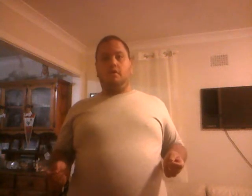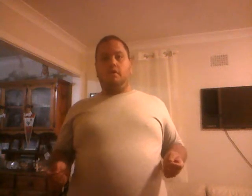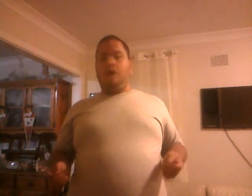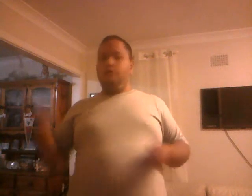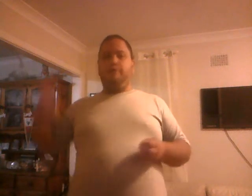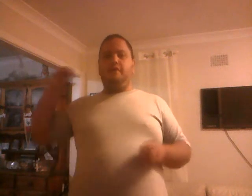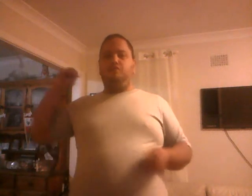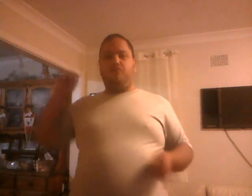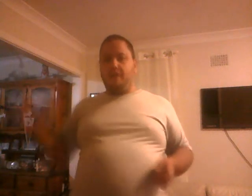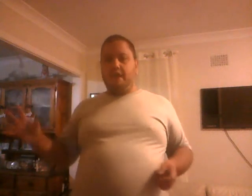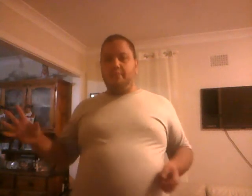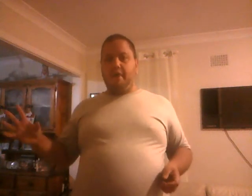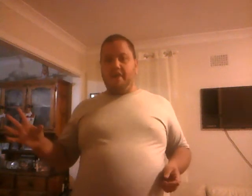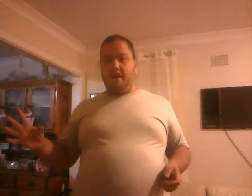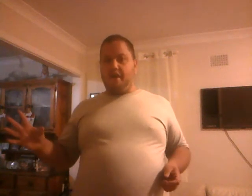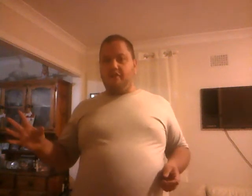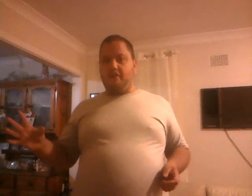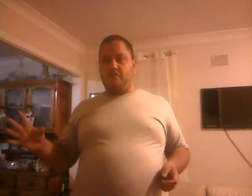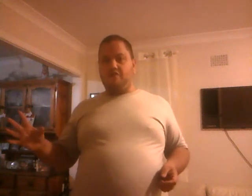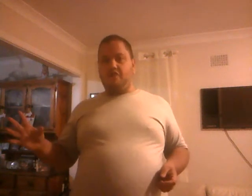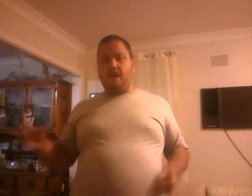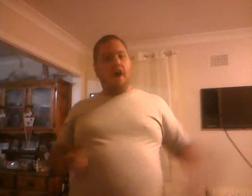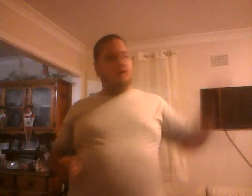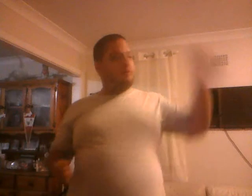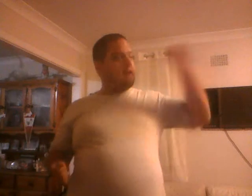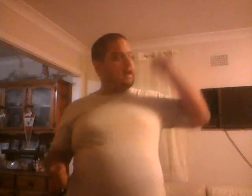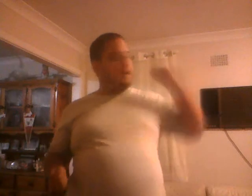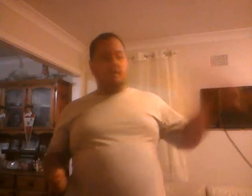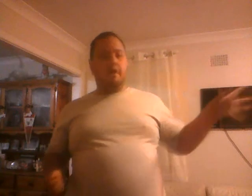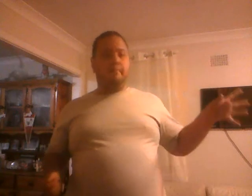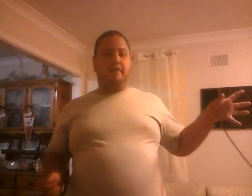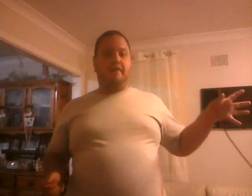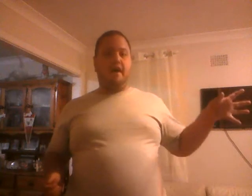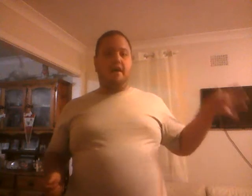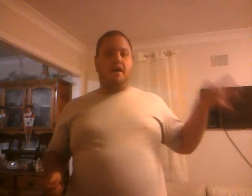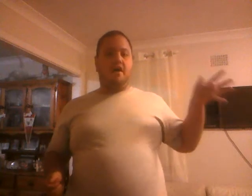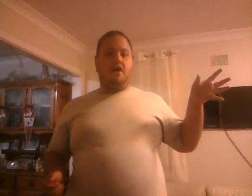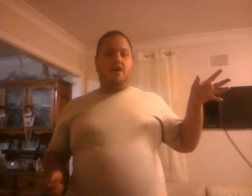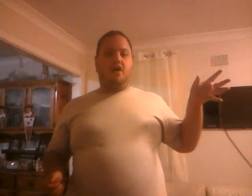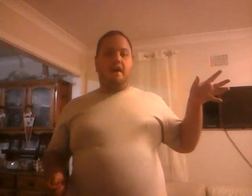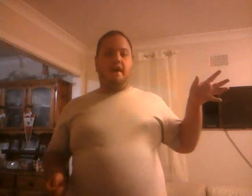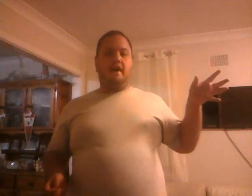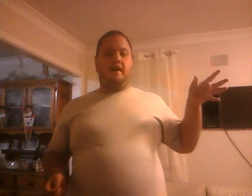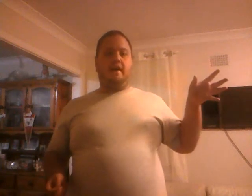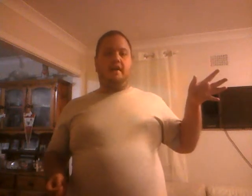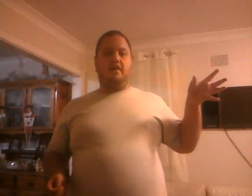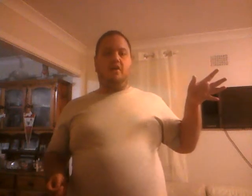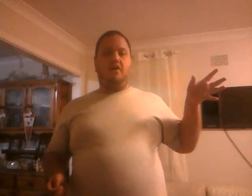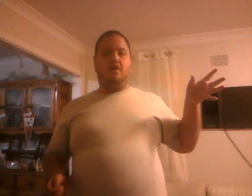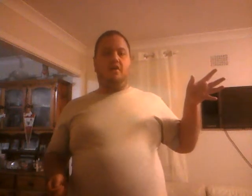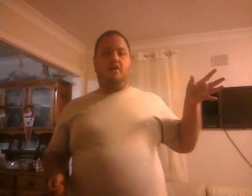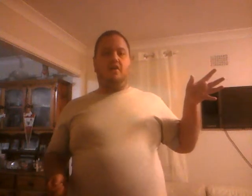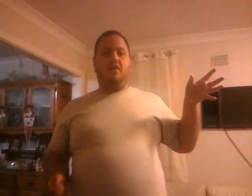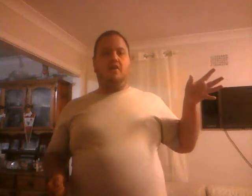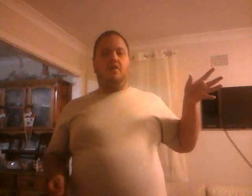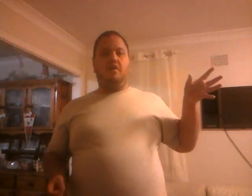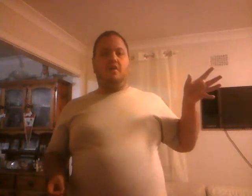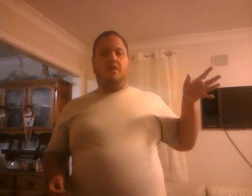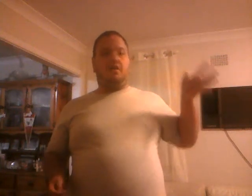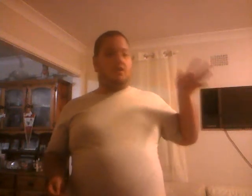I don't want to be reading about that, over here in Australia. I don't want to be hearing about that, on a, on